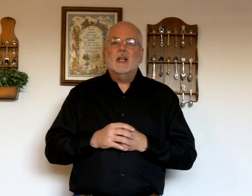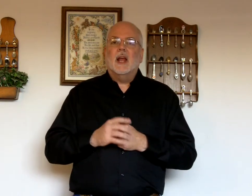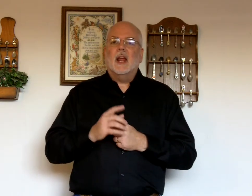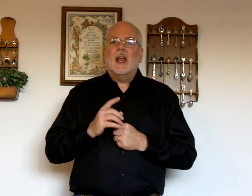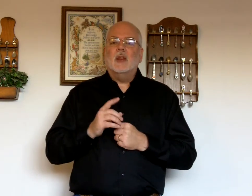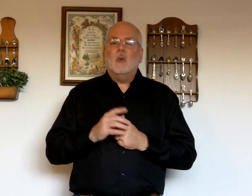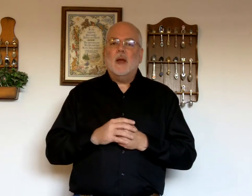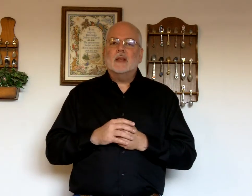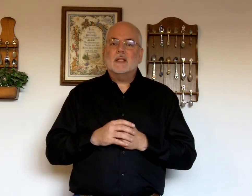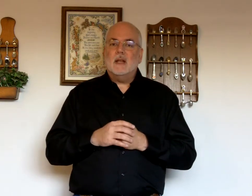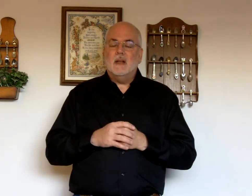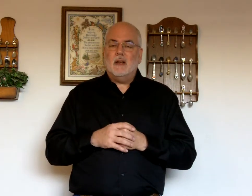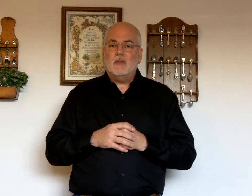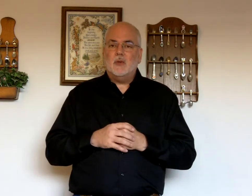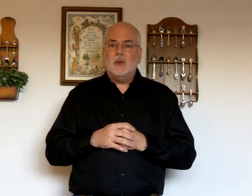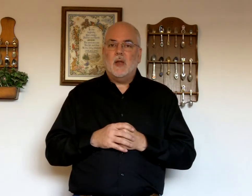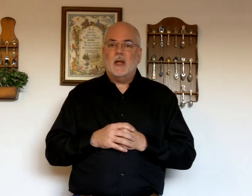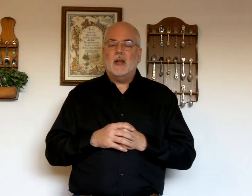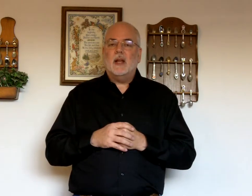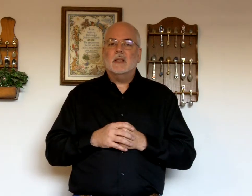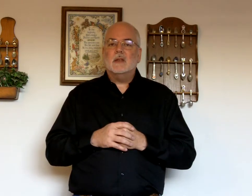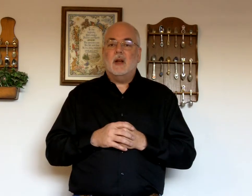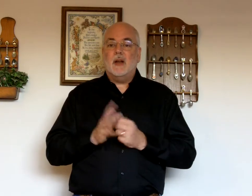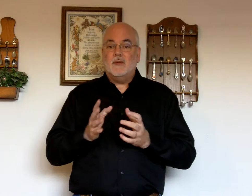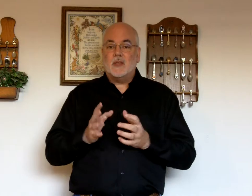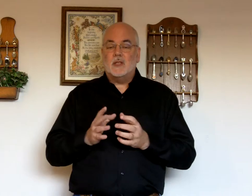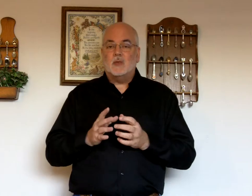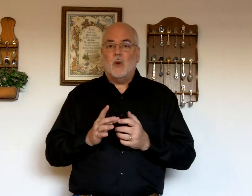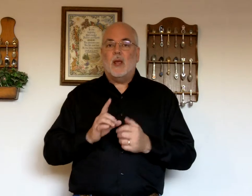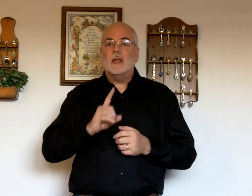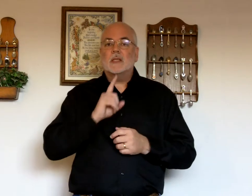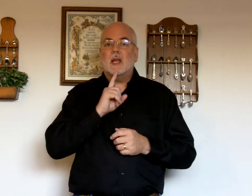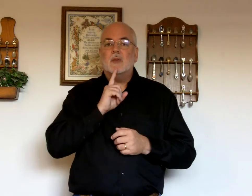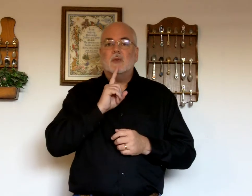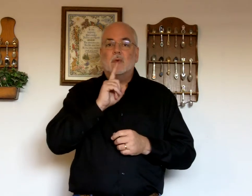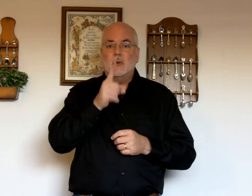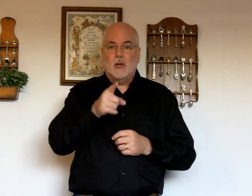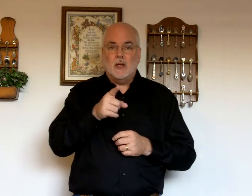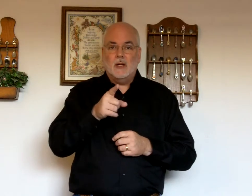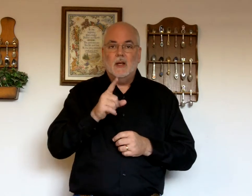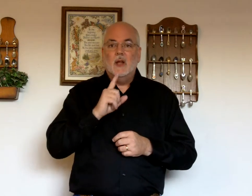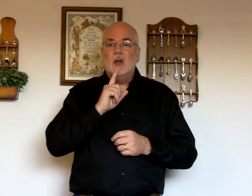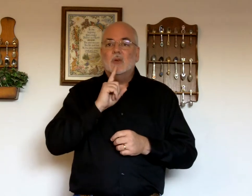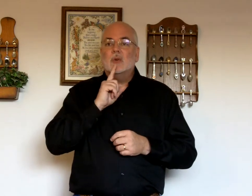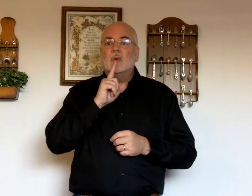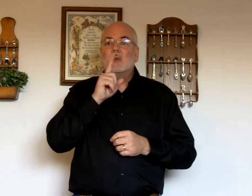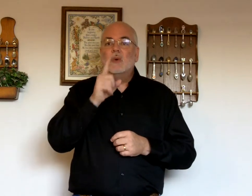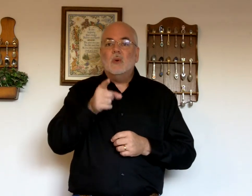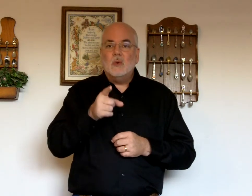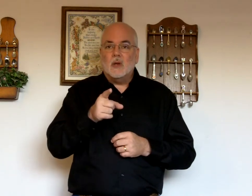And the way the set deaf would do that is their impetus way is saying truly, truly